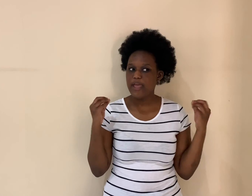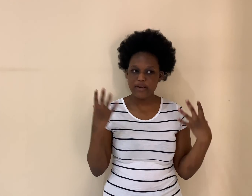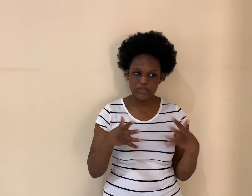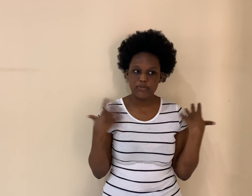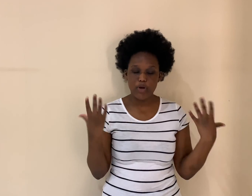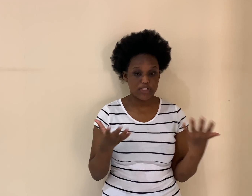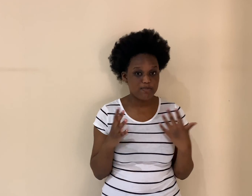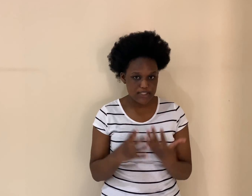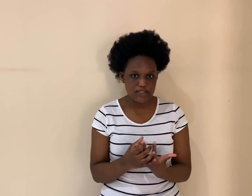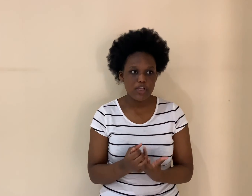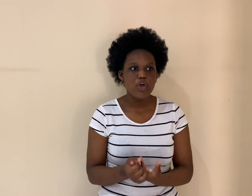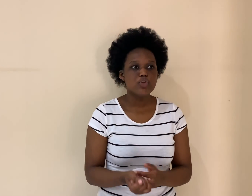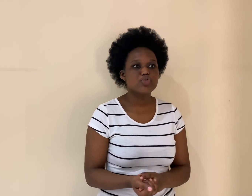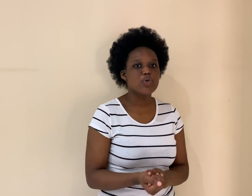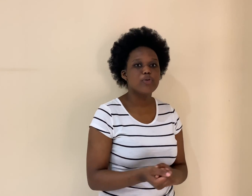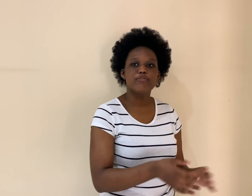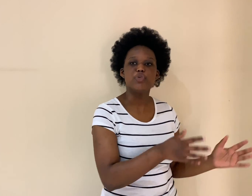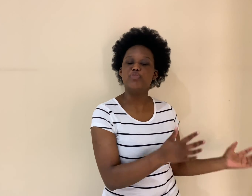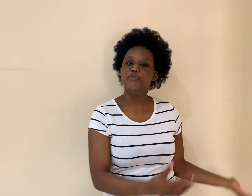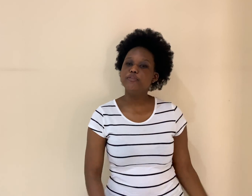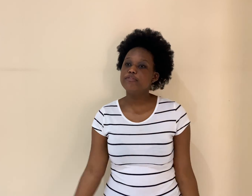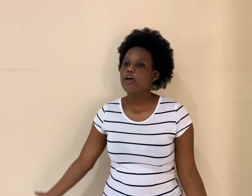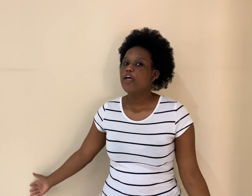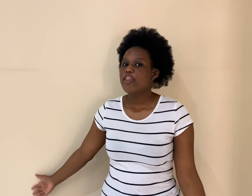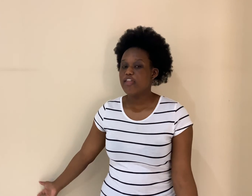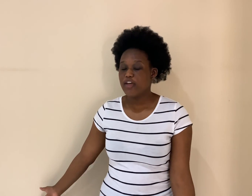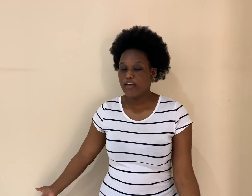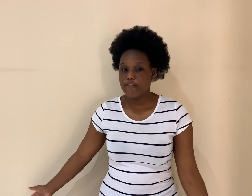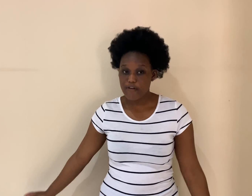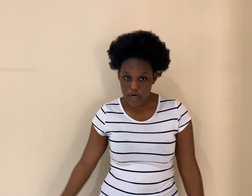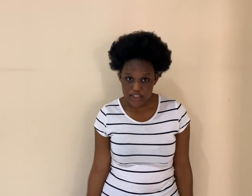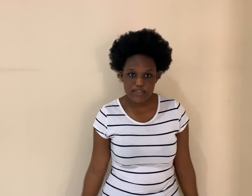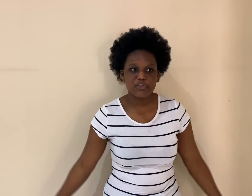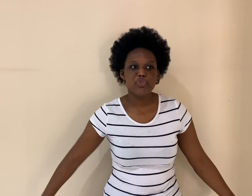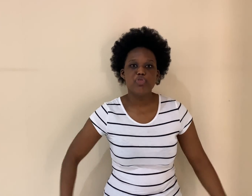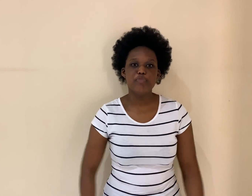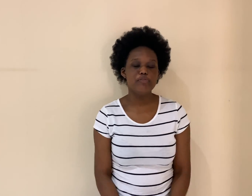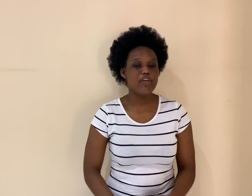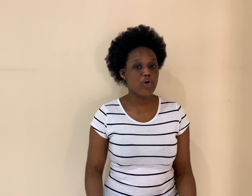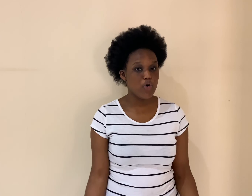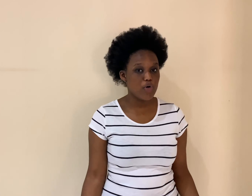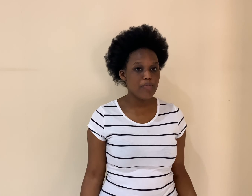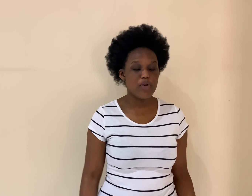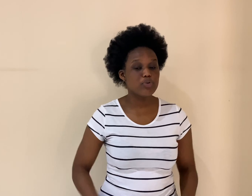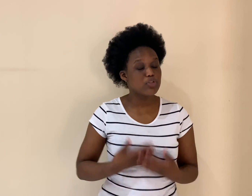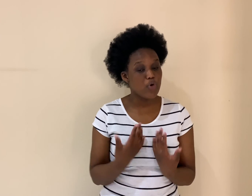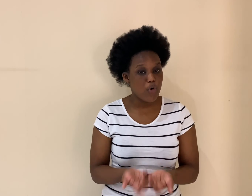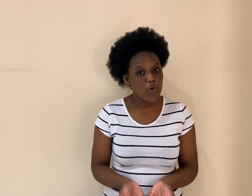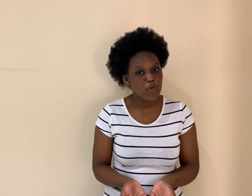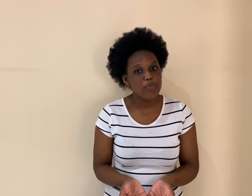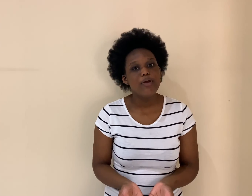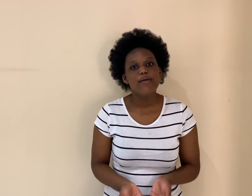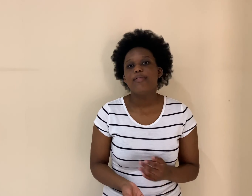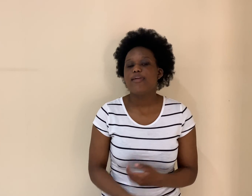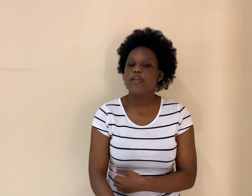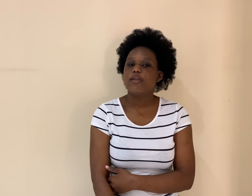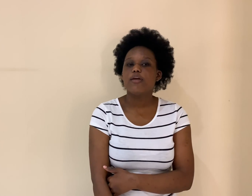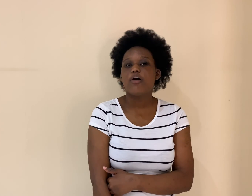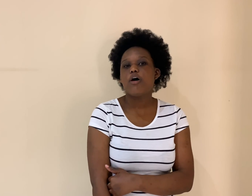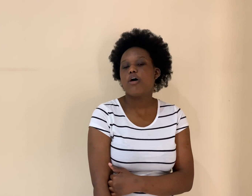animal entire species. So if you remove the forest, you remove the forest. and with no hole, they, uh,